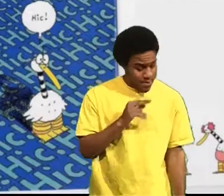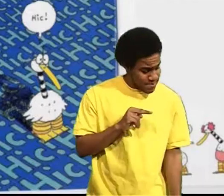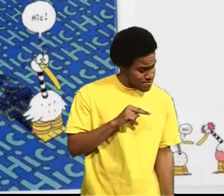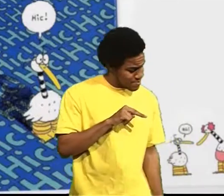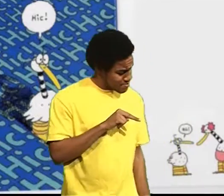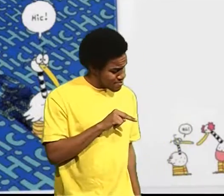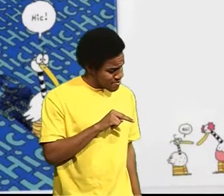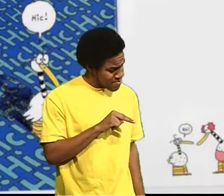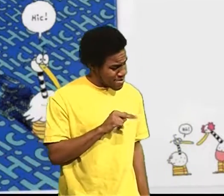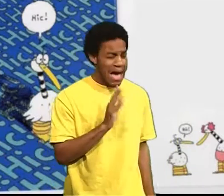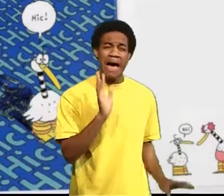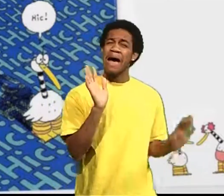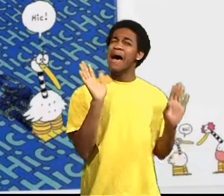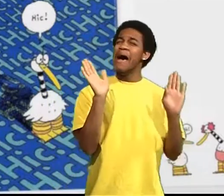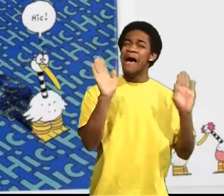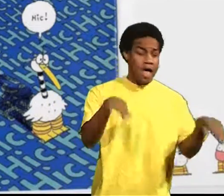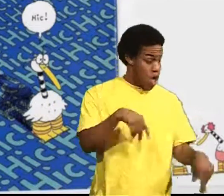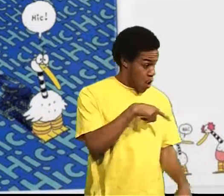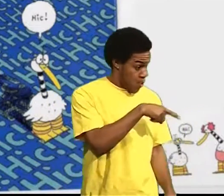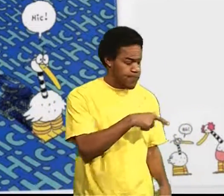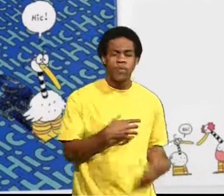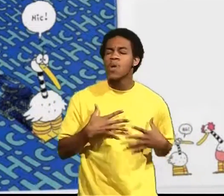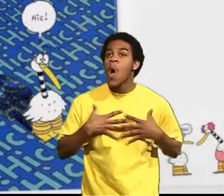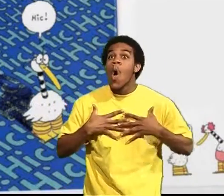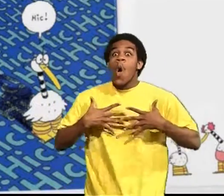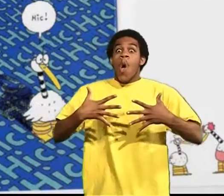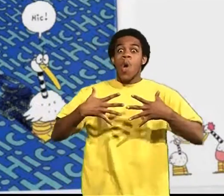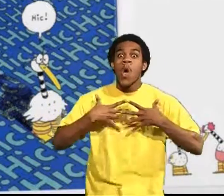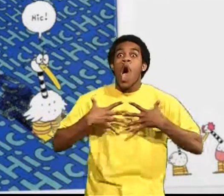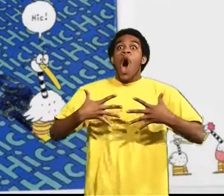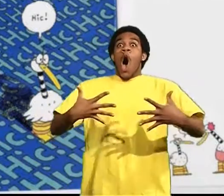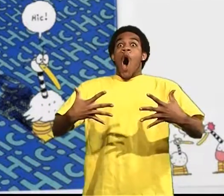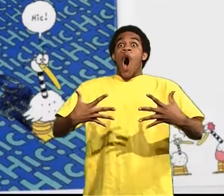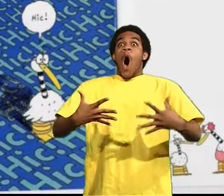Mom said ah it's nothing. Breathe deep and hold your breath.